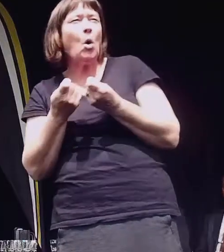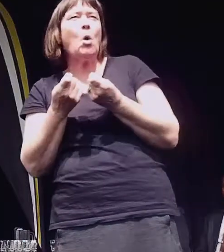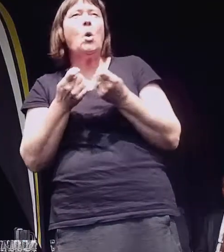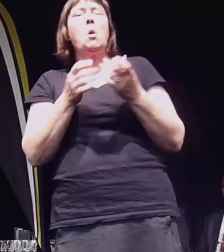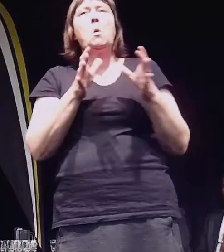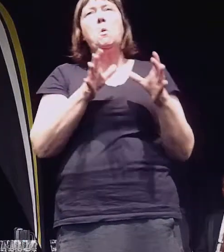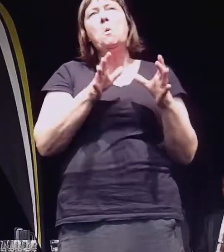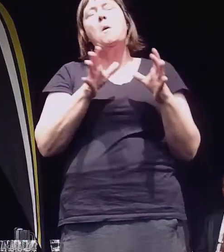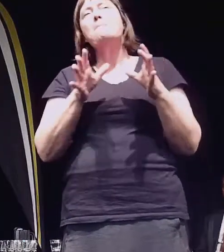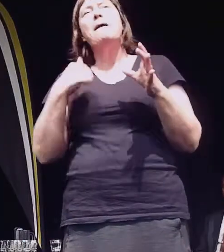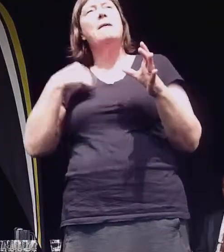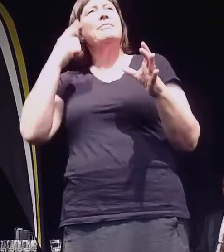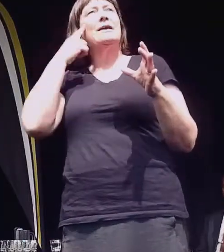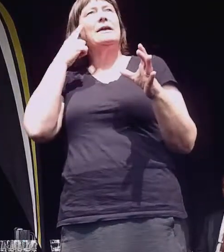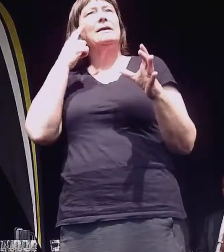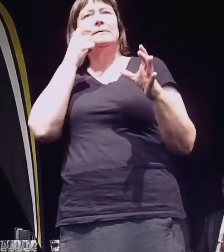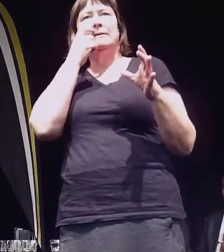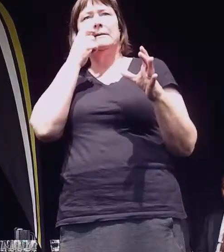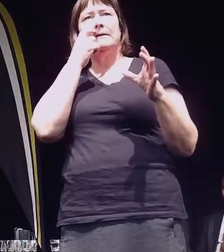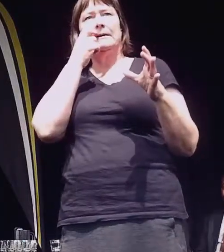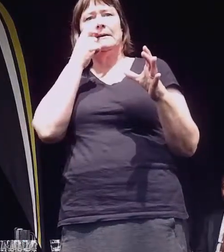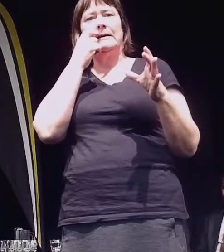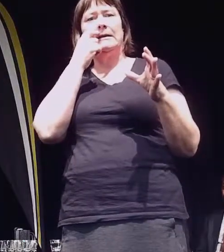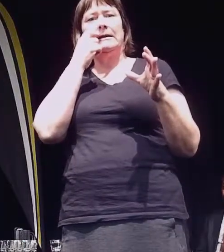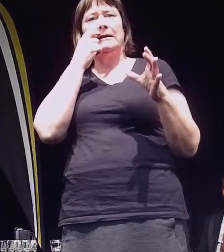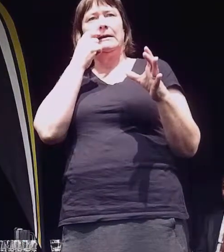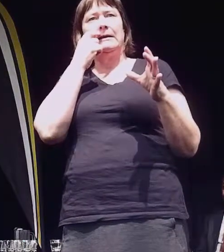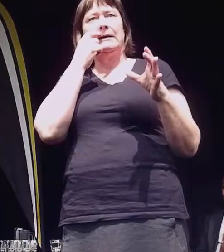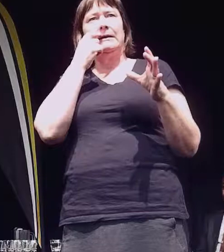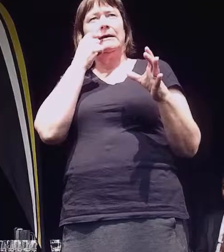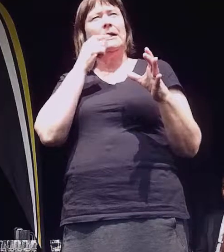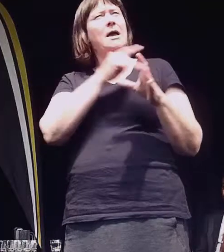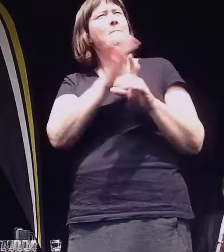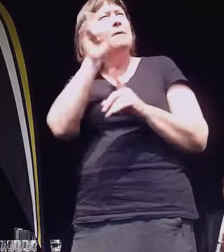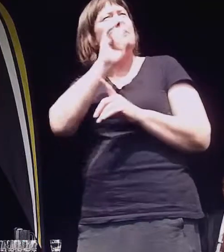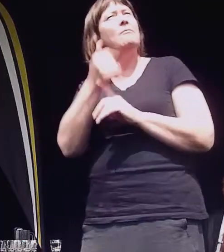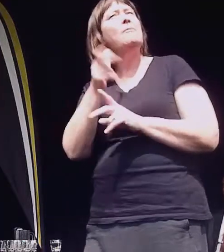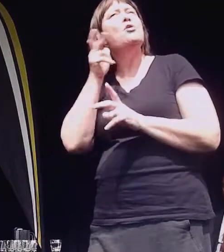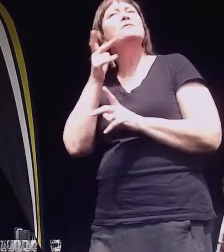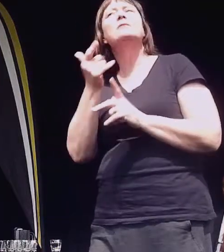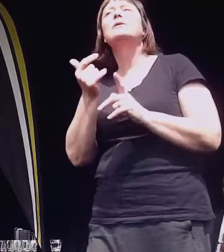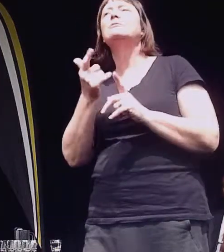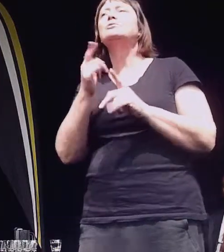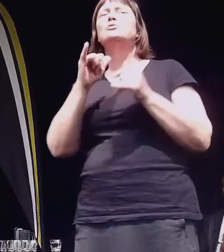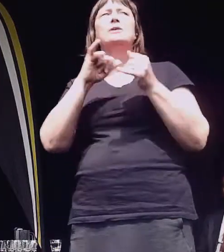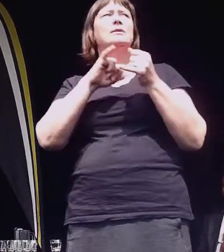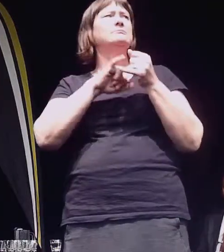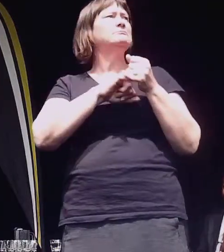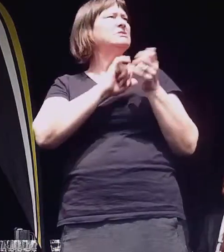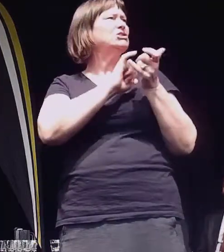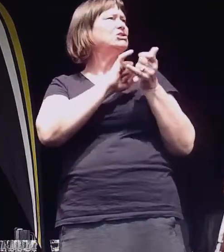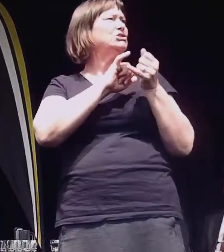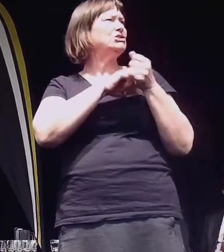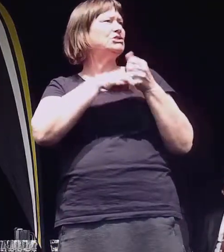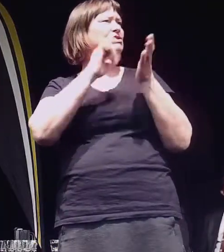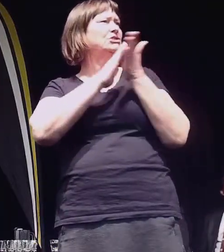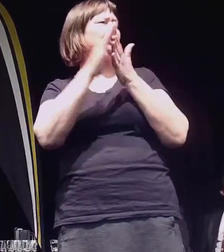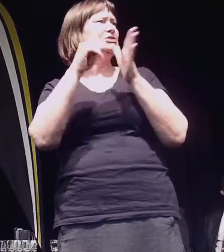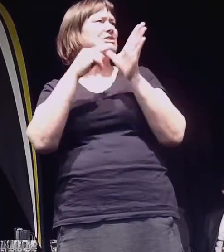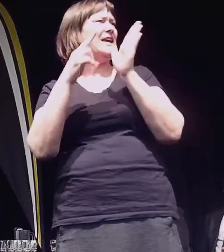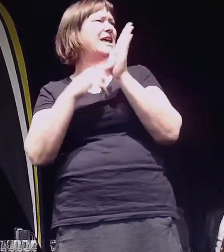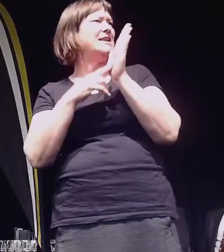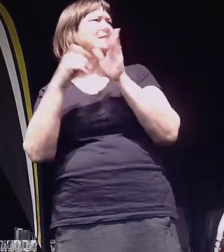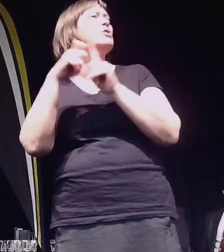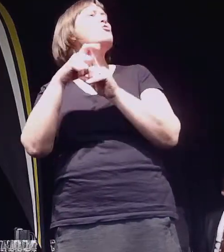I wonder how many of those people have ever heard of something called the Shand Report that was written 10 years ago in New Zealand that looked at best practice in local government